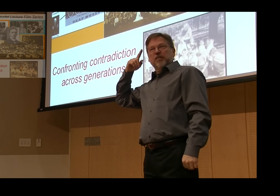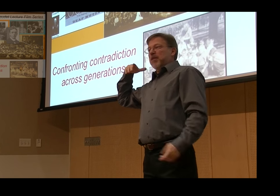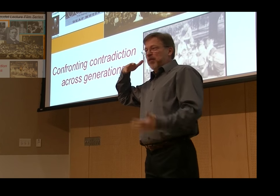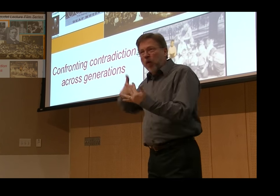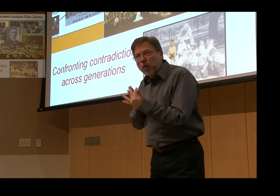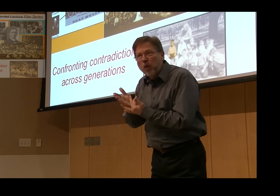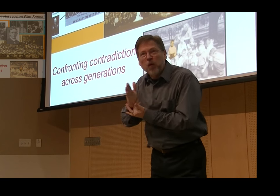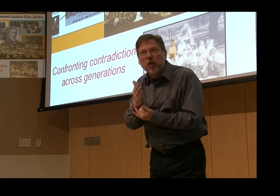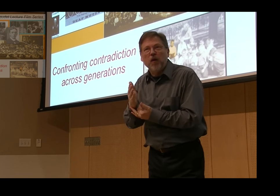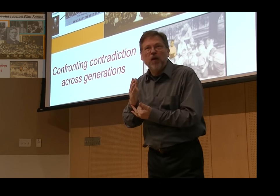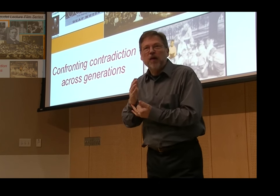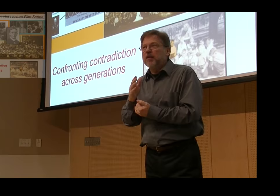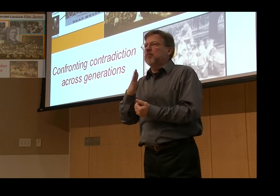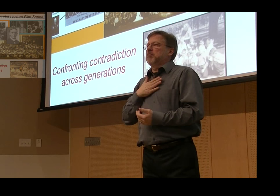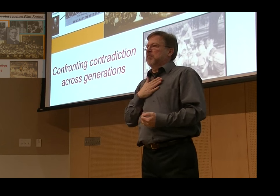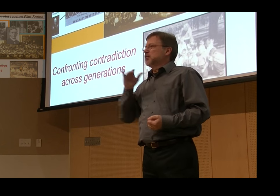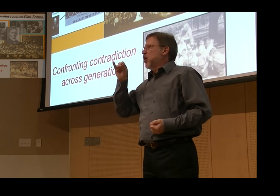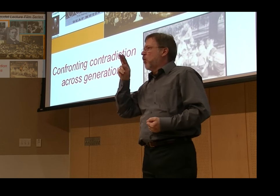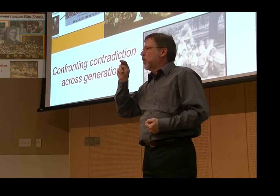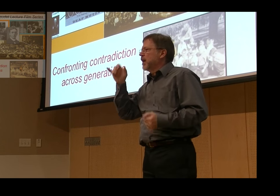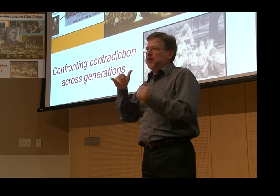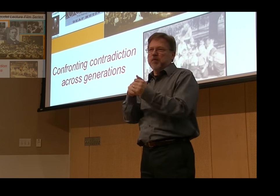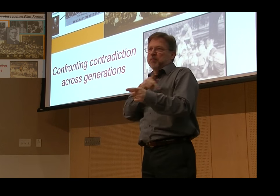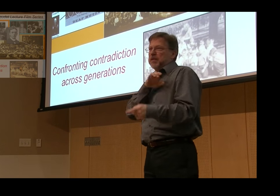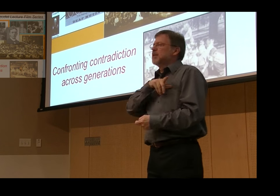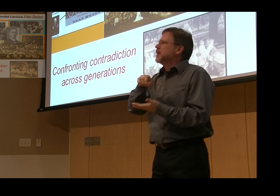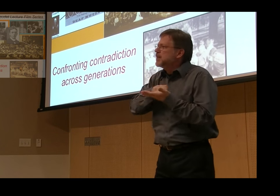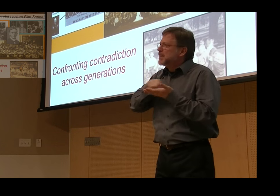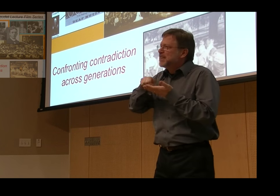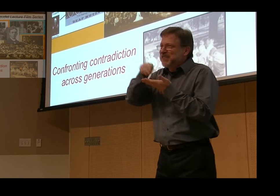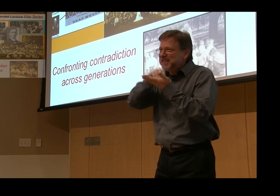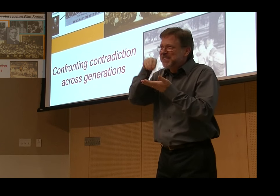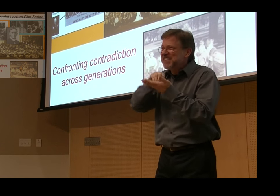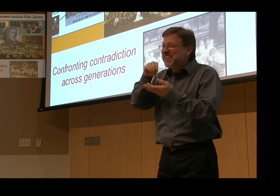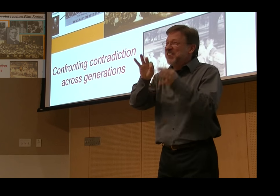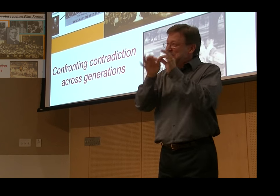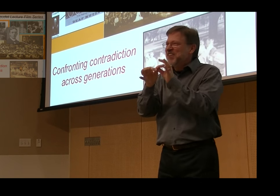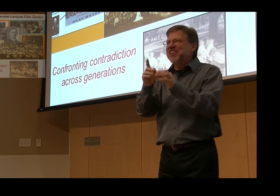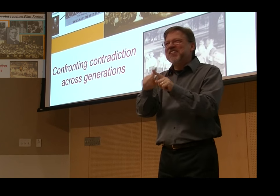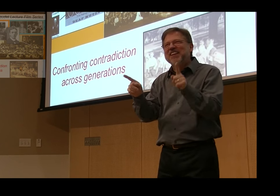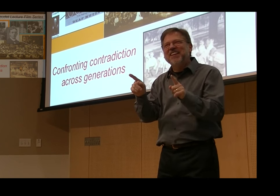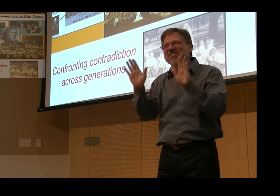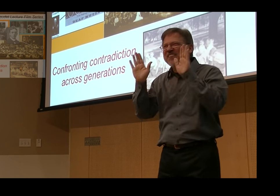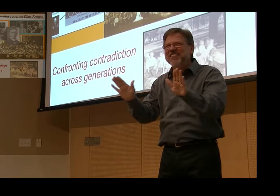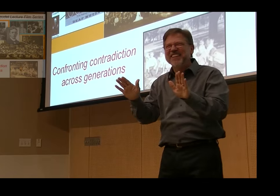remember, can have a collective memory of what these signs were historically. This was part of my journey with Patty.